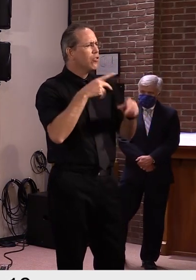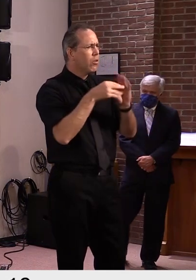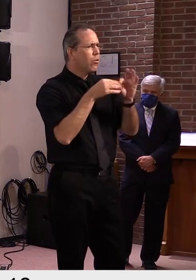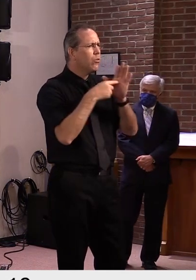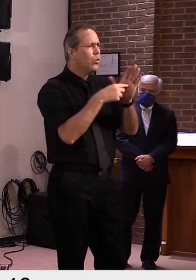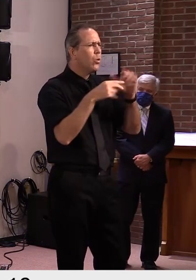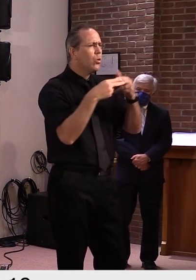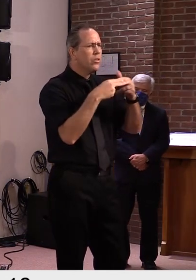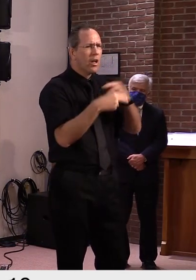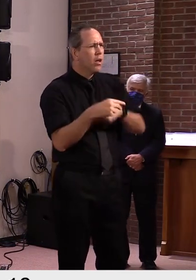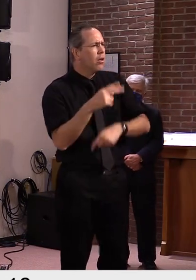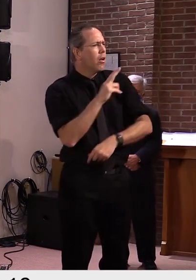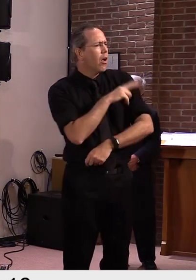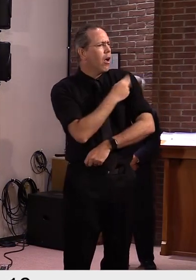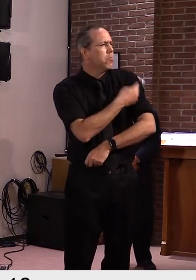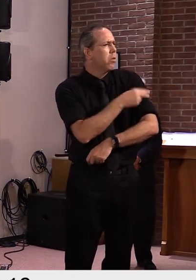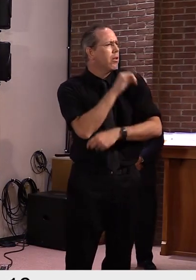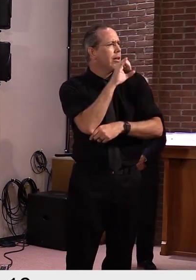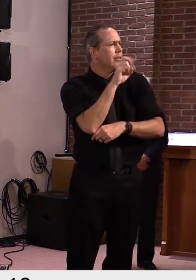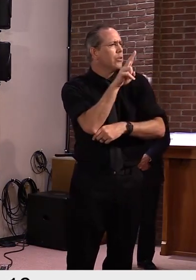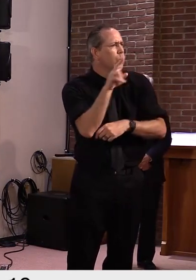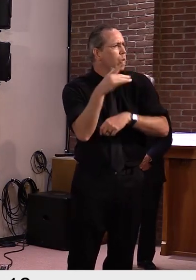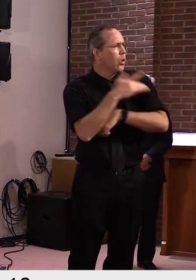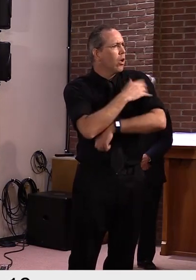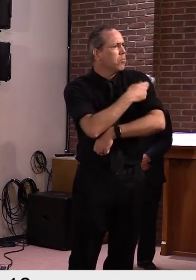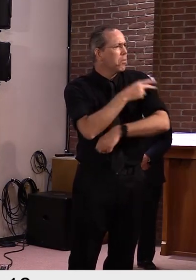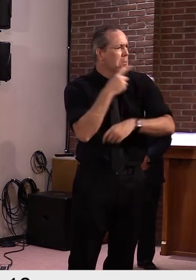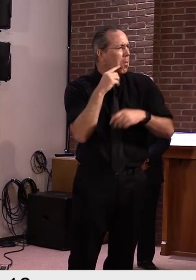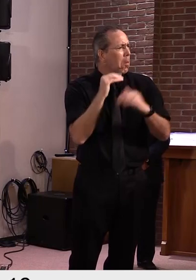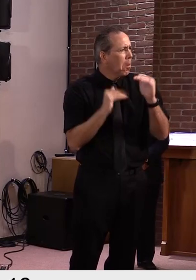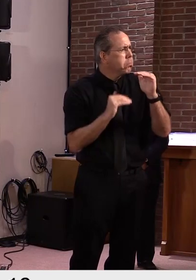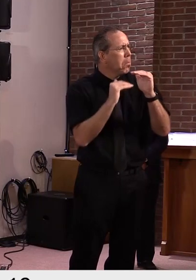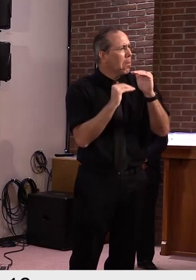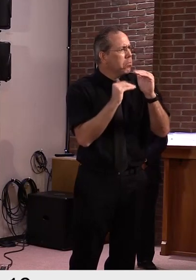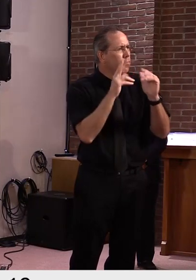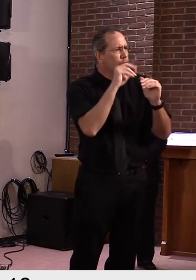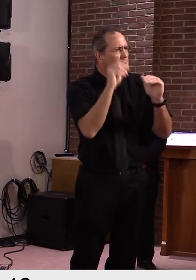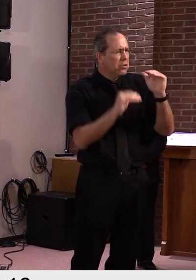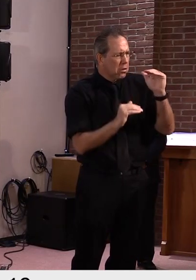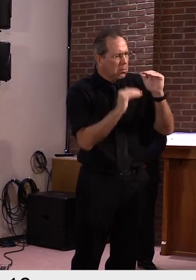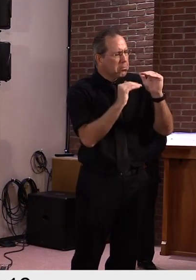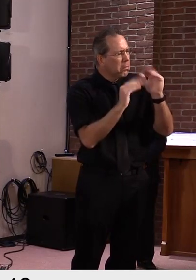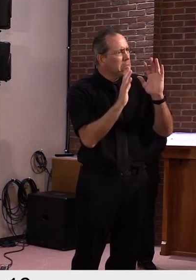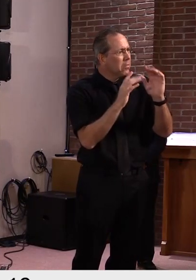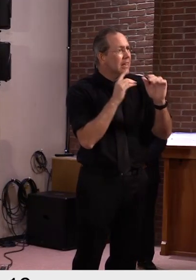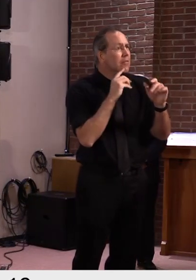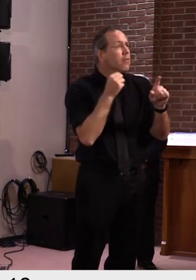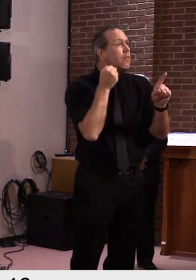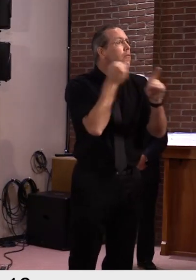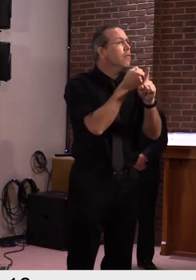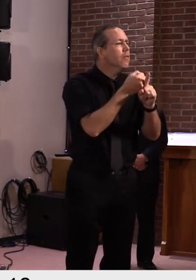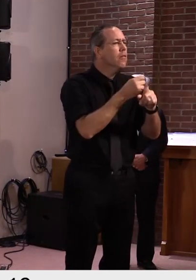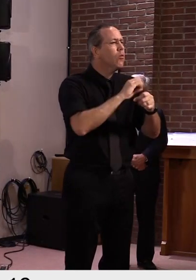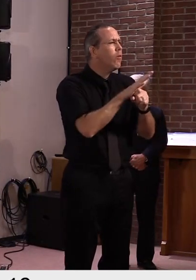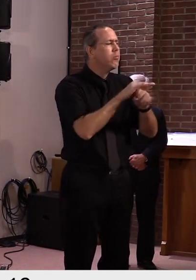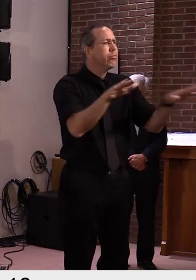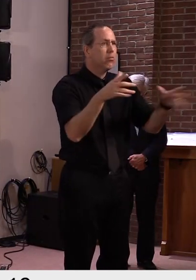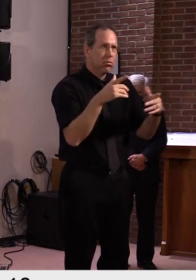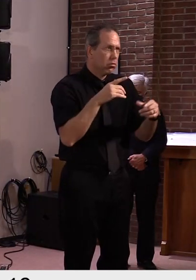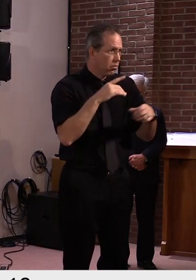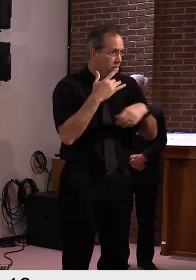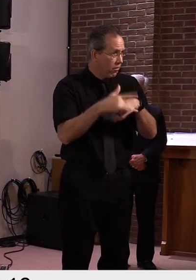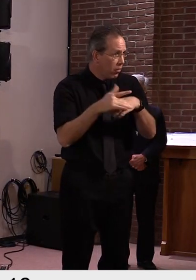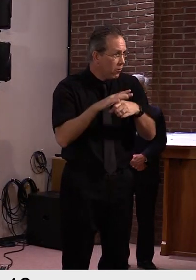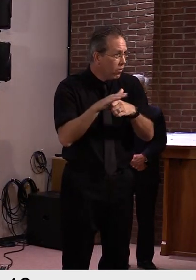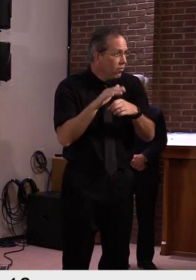Uh, well, thank you for the question. Certainly, the 30% buffer that we have was sort of designed, uh, to make sure that when cases do come